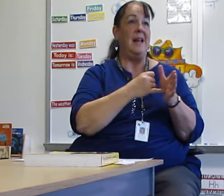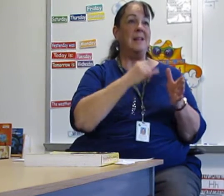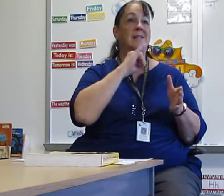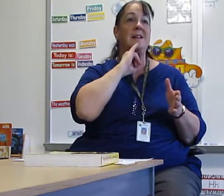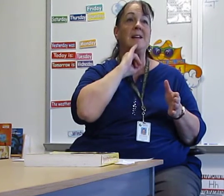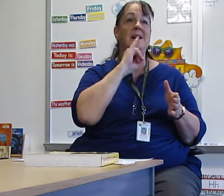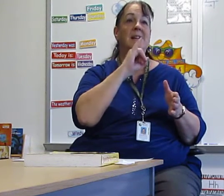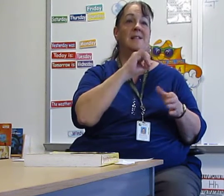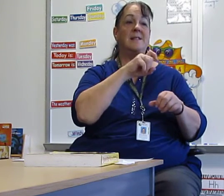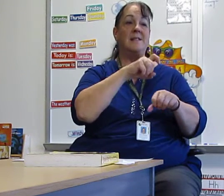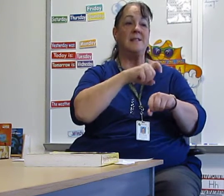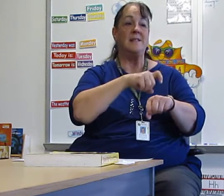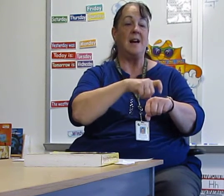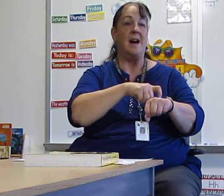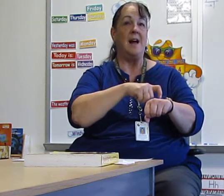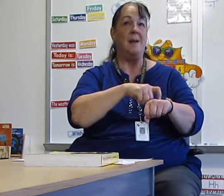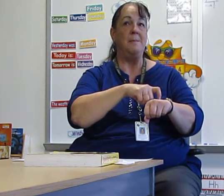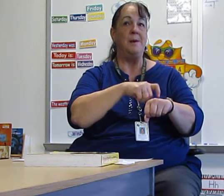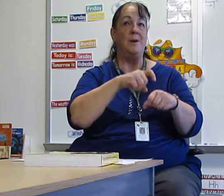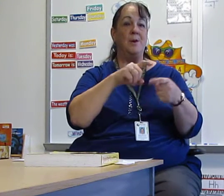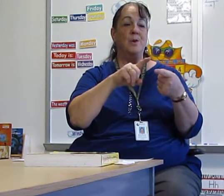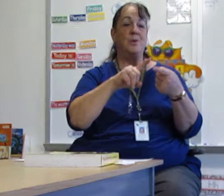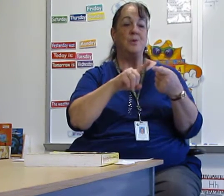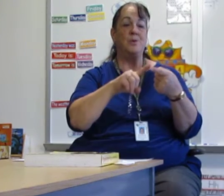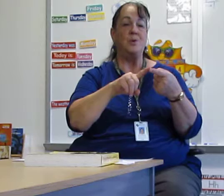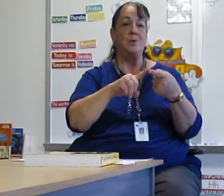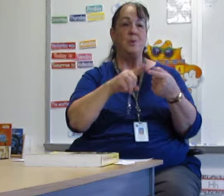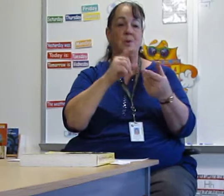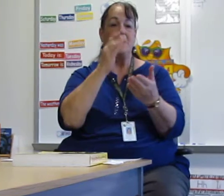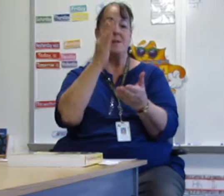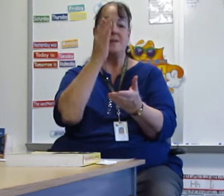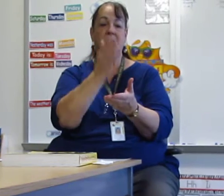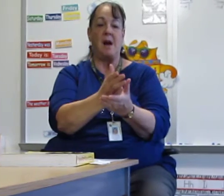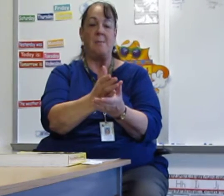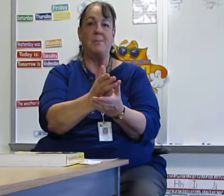It is time to stop.